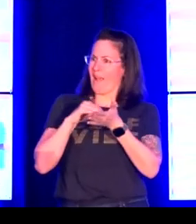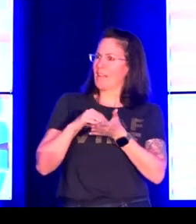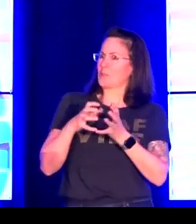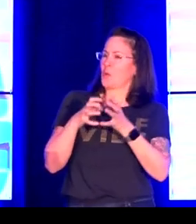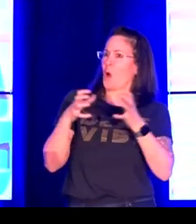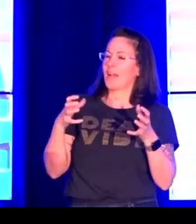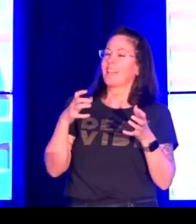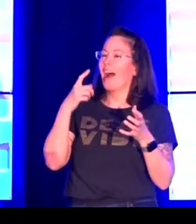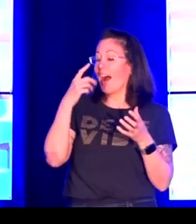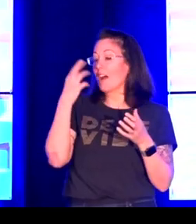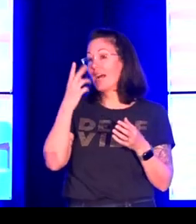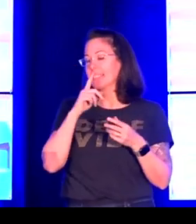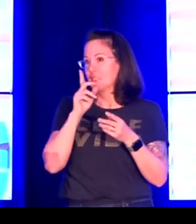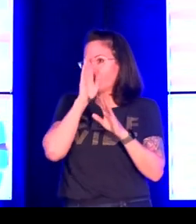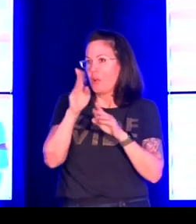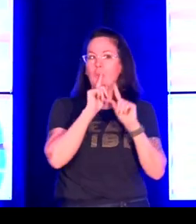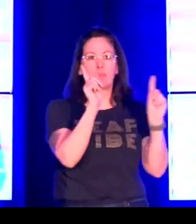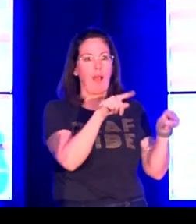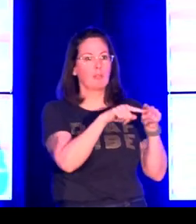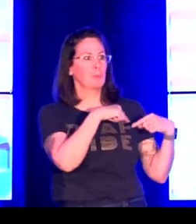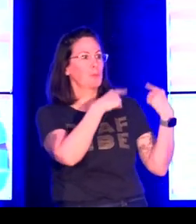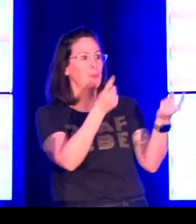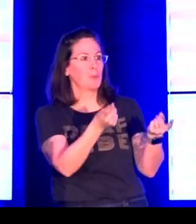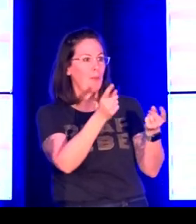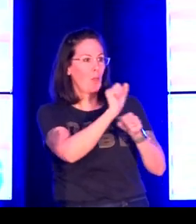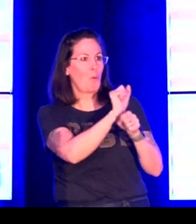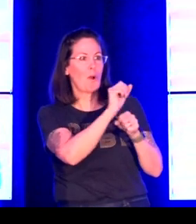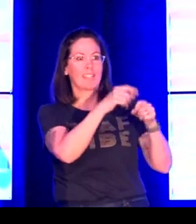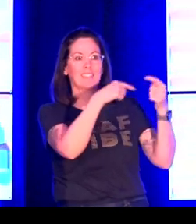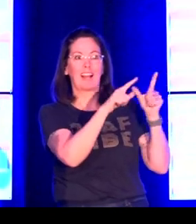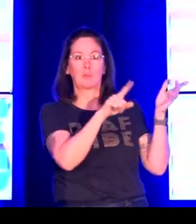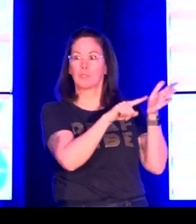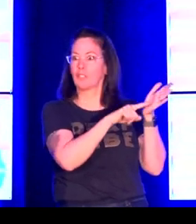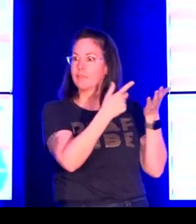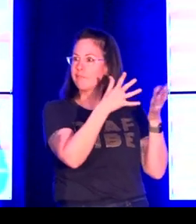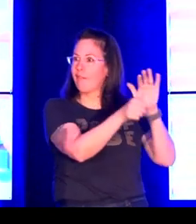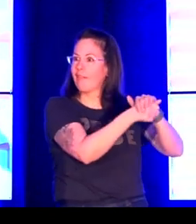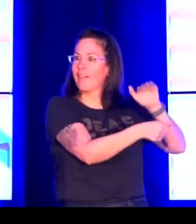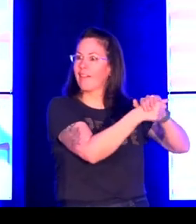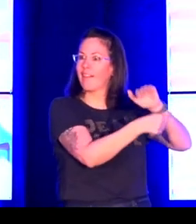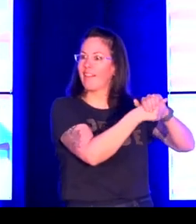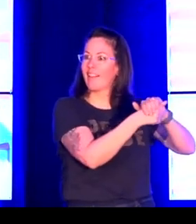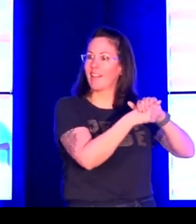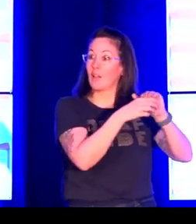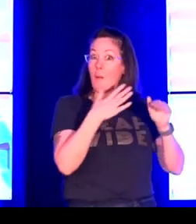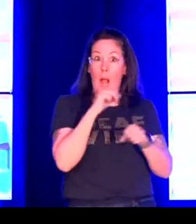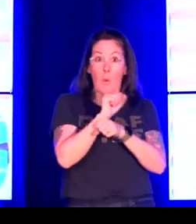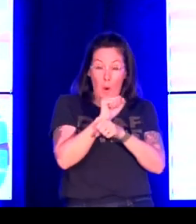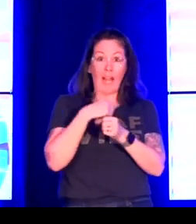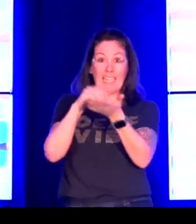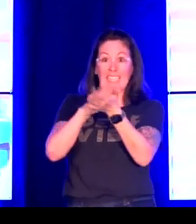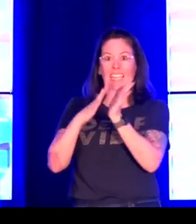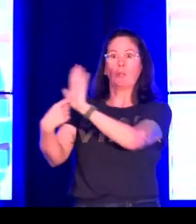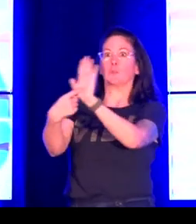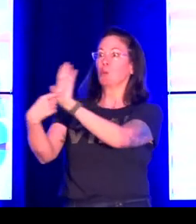And one of the reasons I've reflected on why I do this work so much and what drives me. And I think that it's a